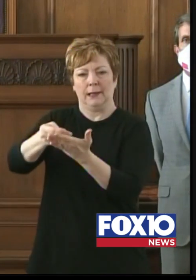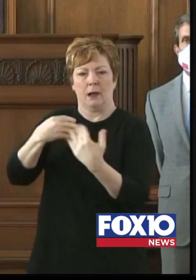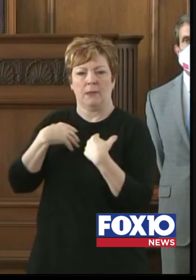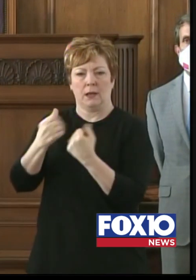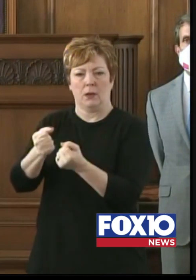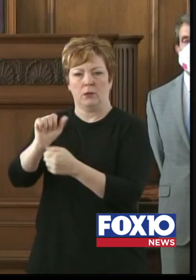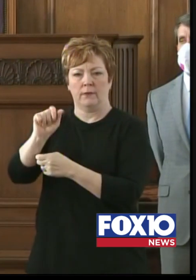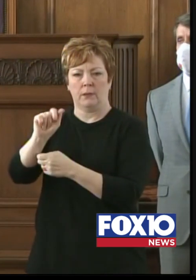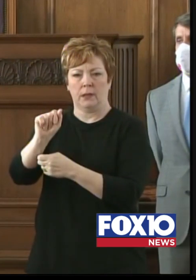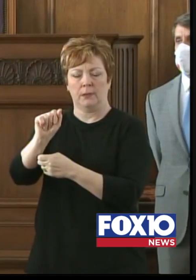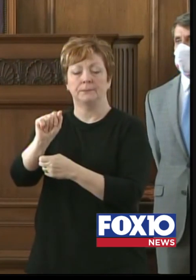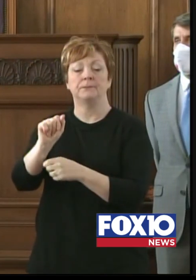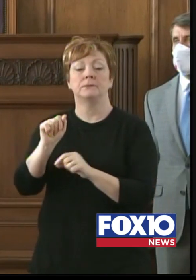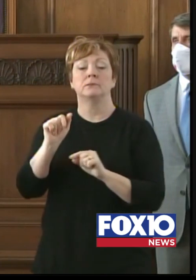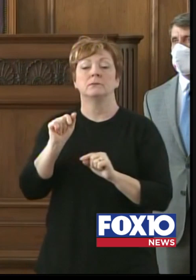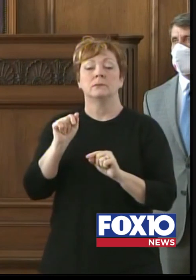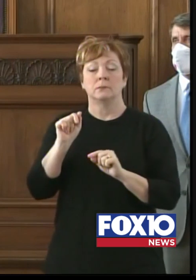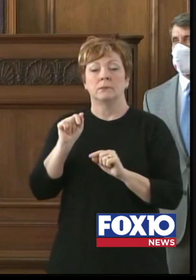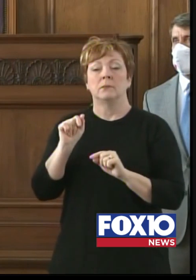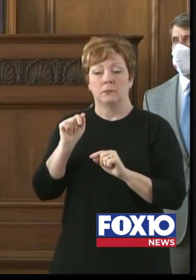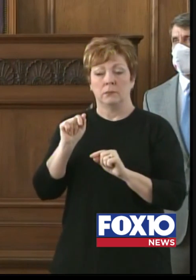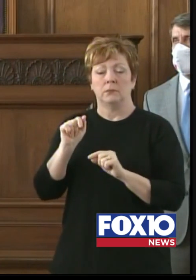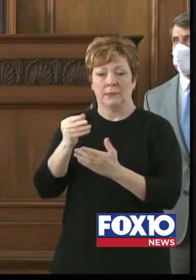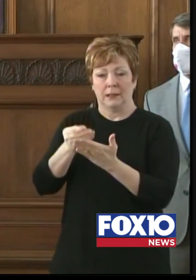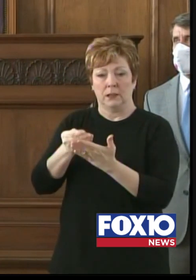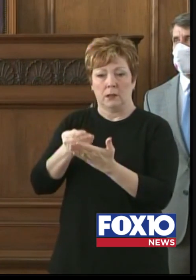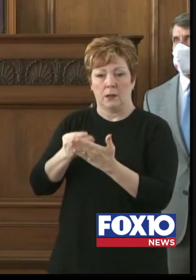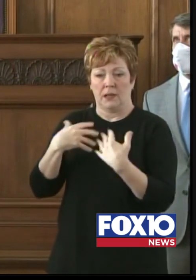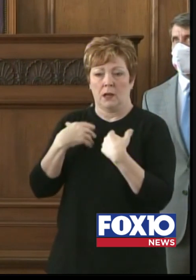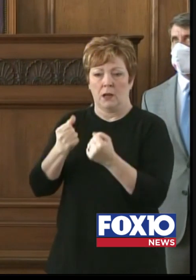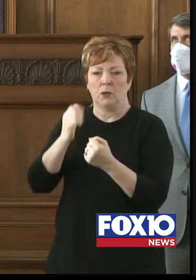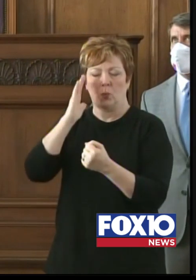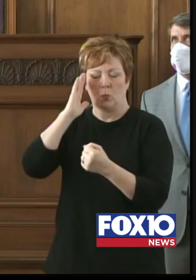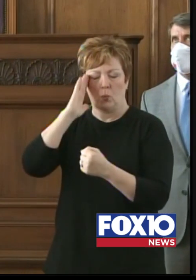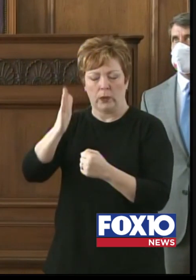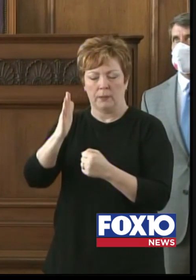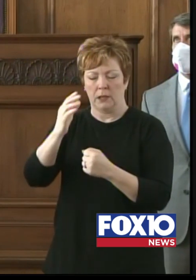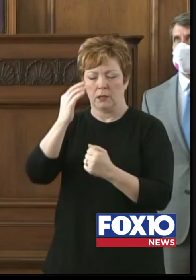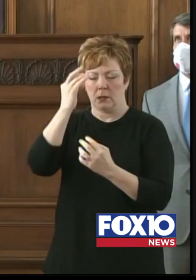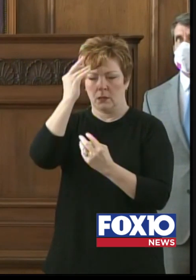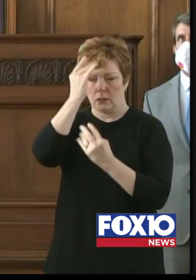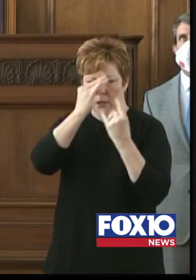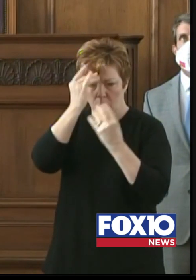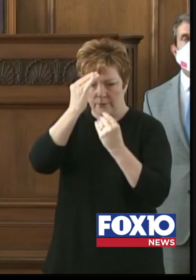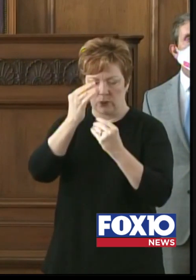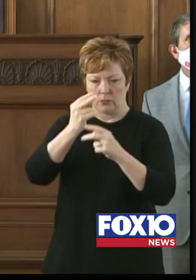And this, too, will be a thoughtful, methodical process.